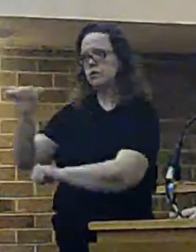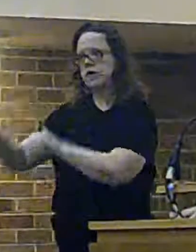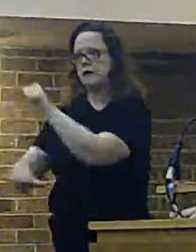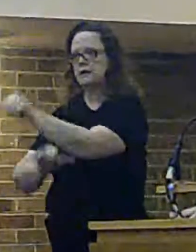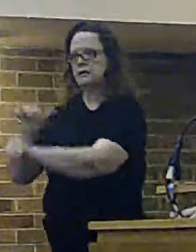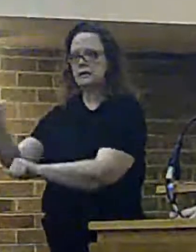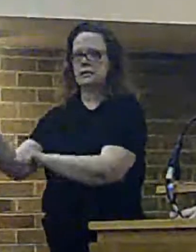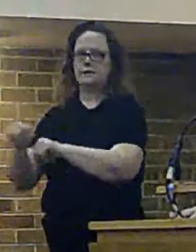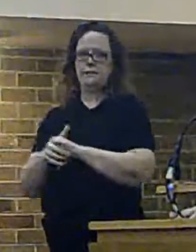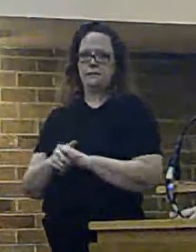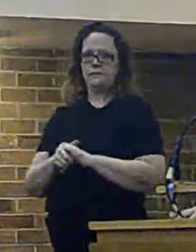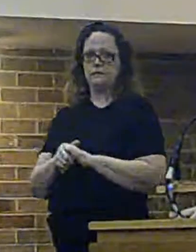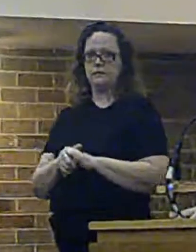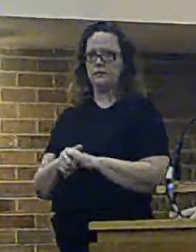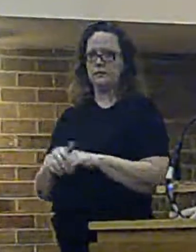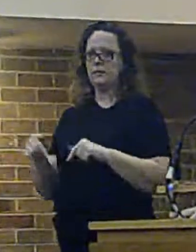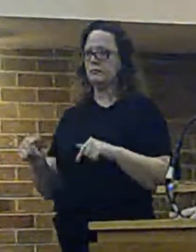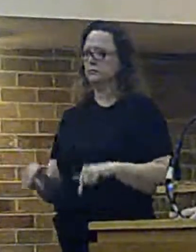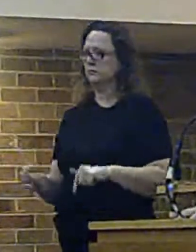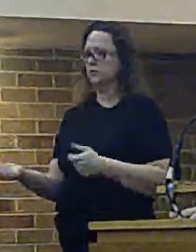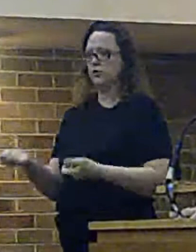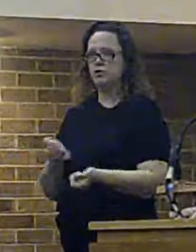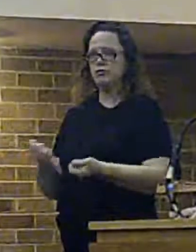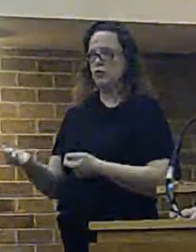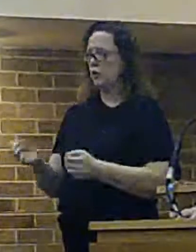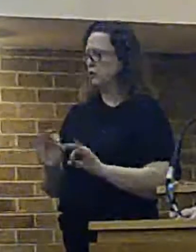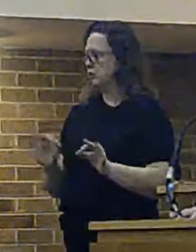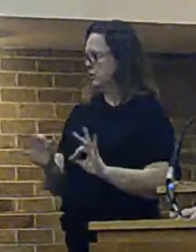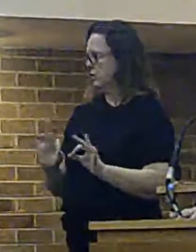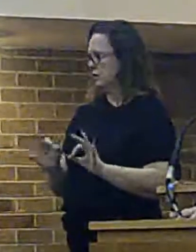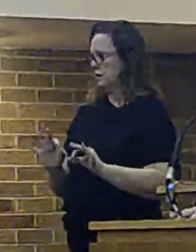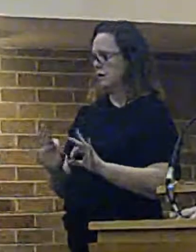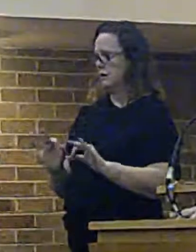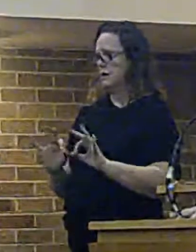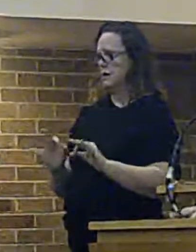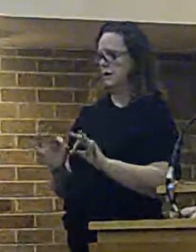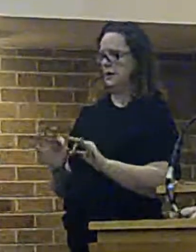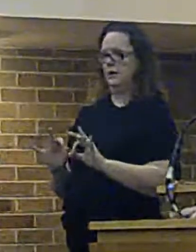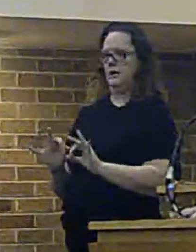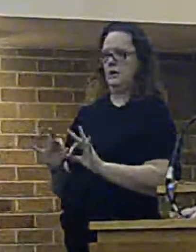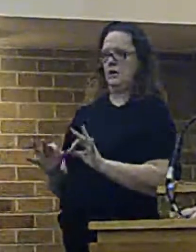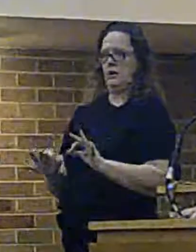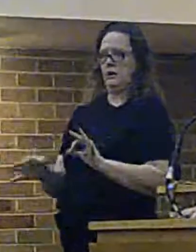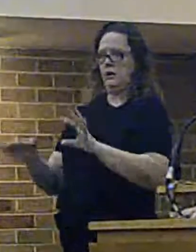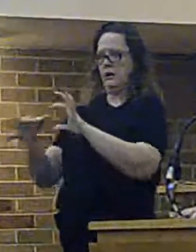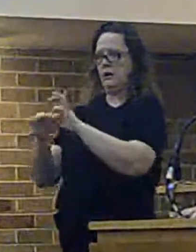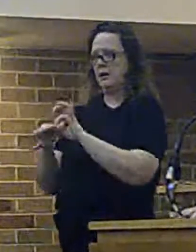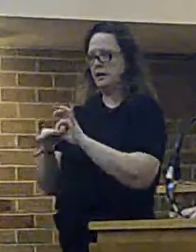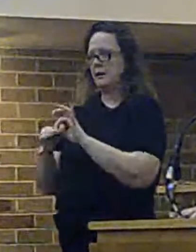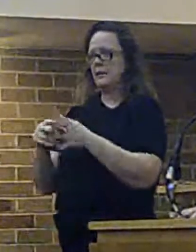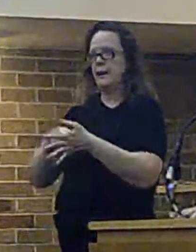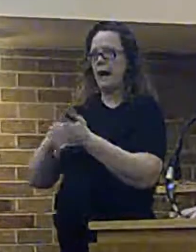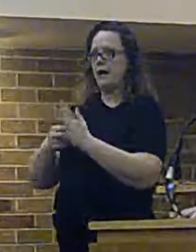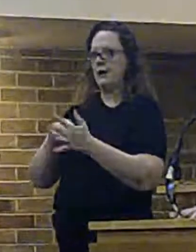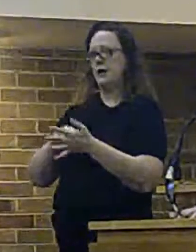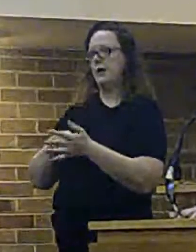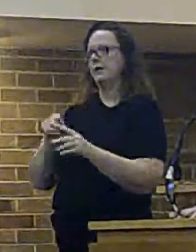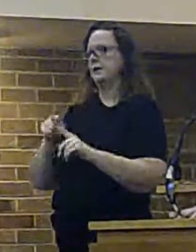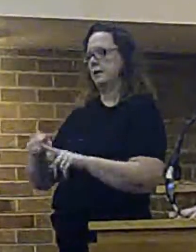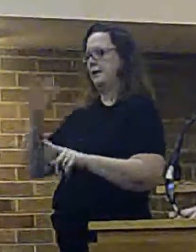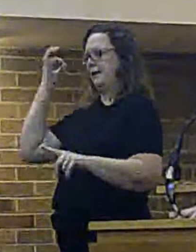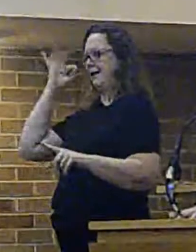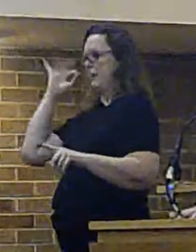authority, but we have no control then over the planning issues. That then is a matter for the local authority.